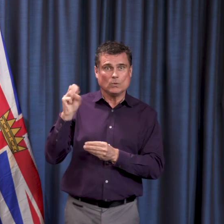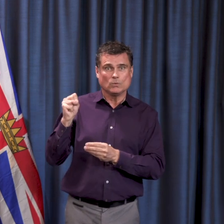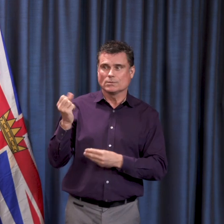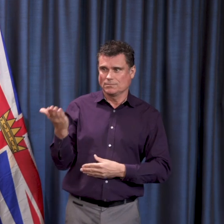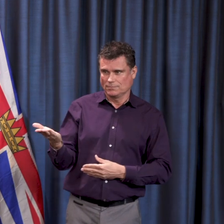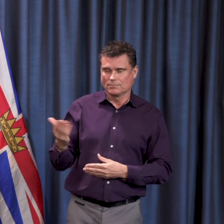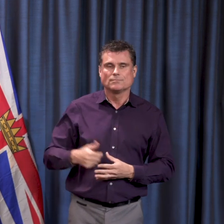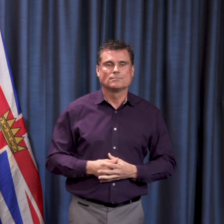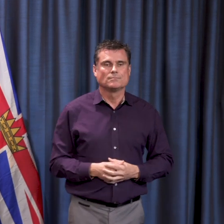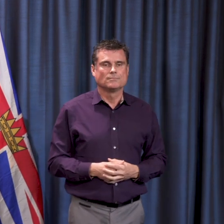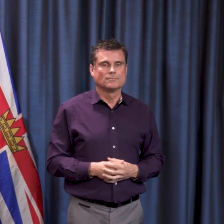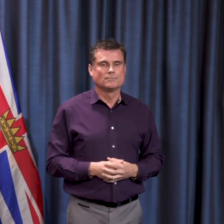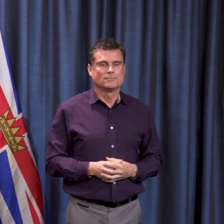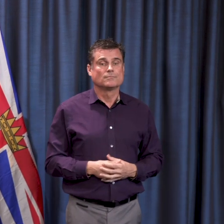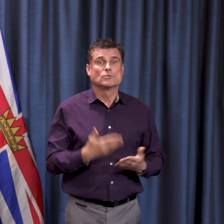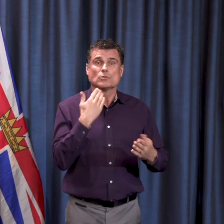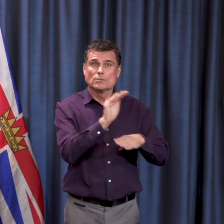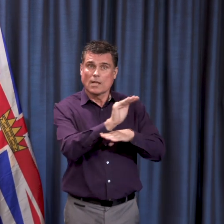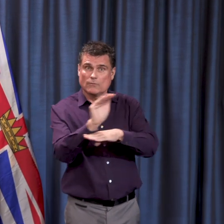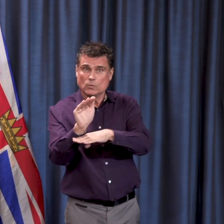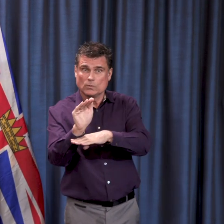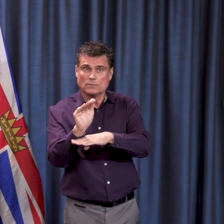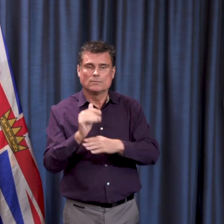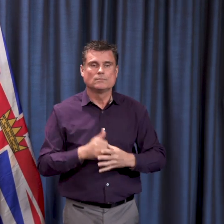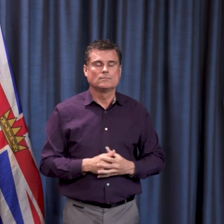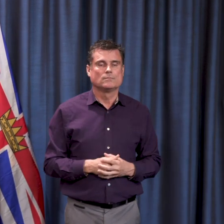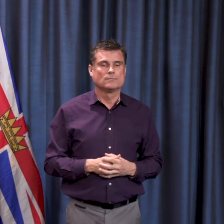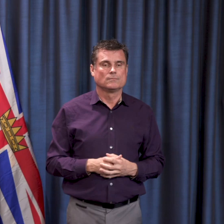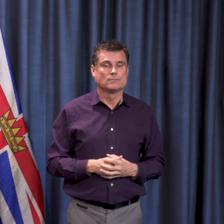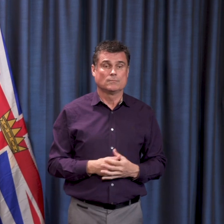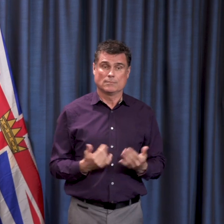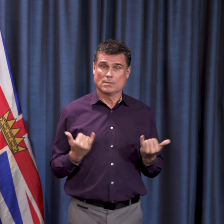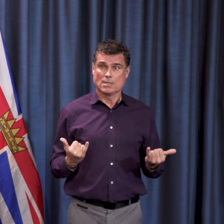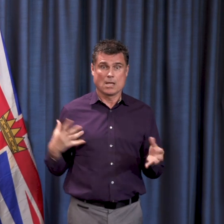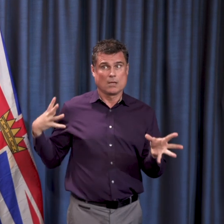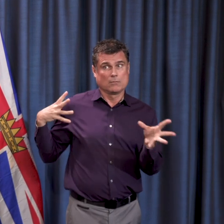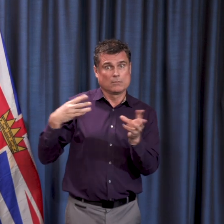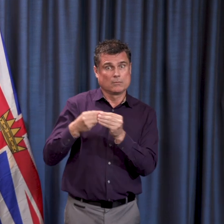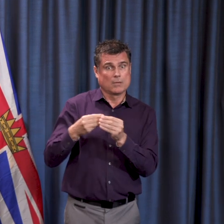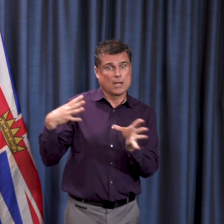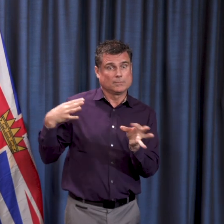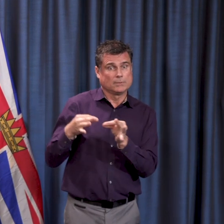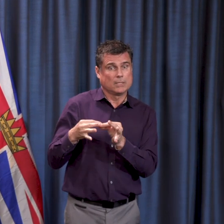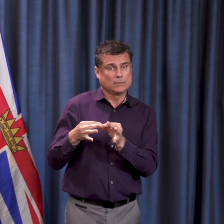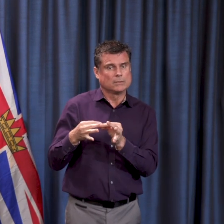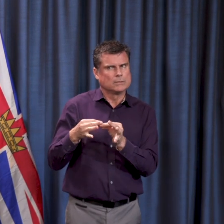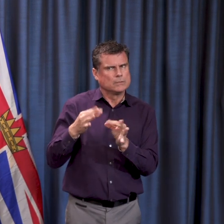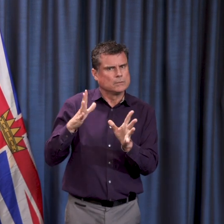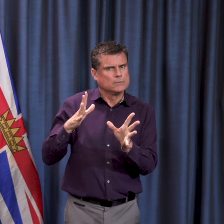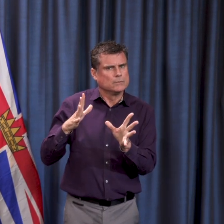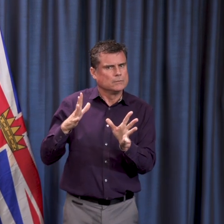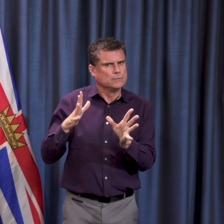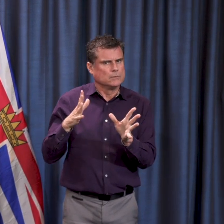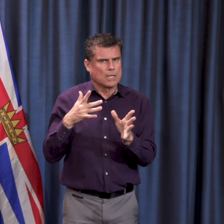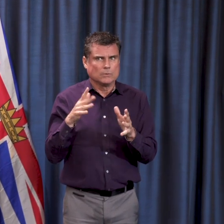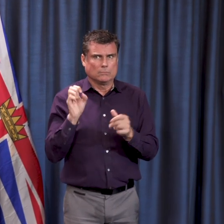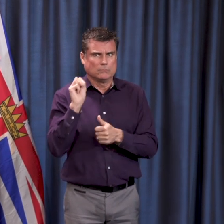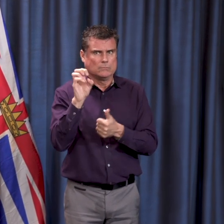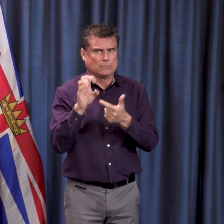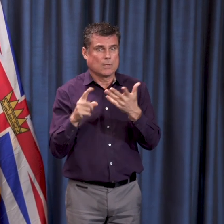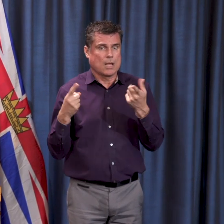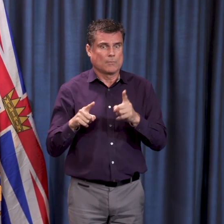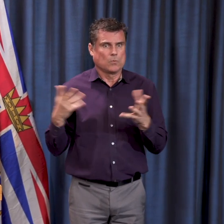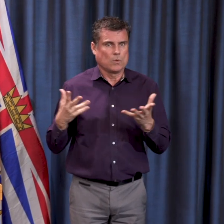Thank you and good afternoon. For today's update we're catching up a little bit because we had an early morning or earlier